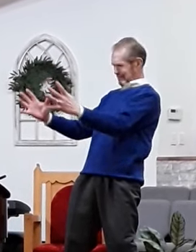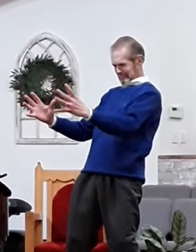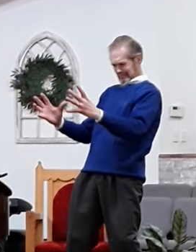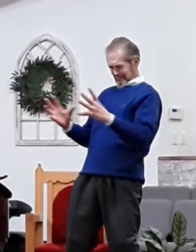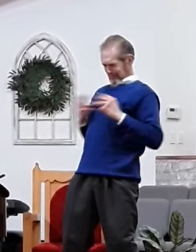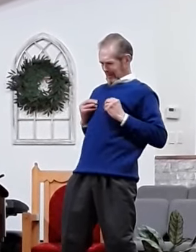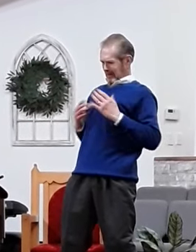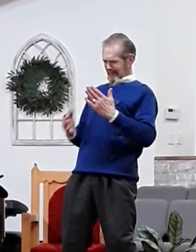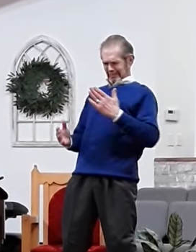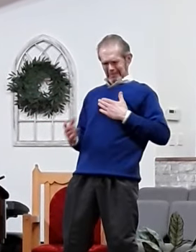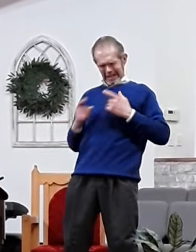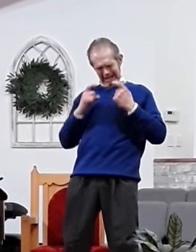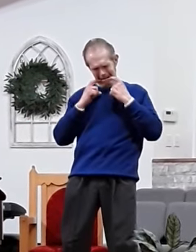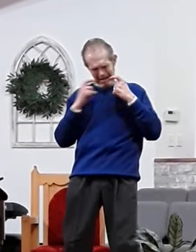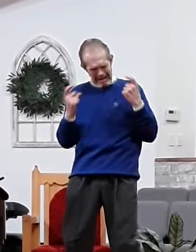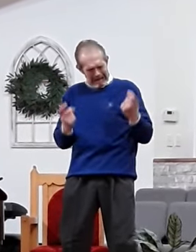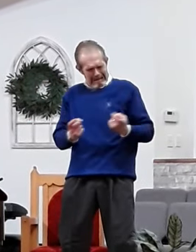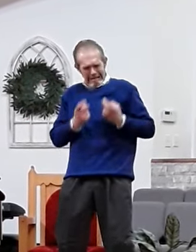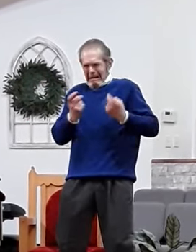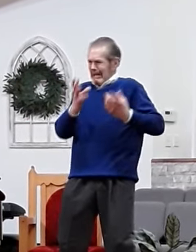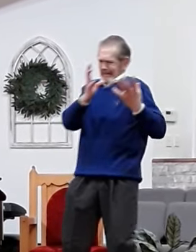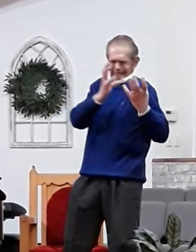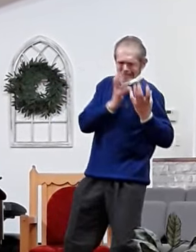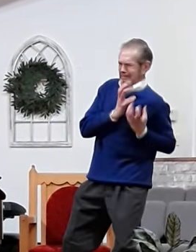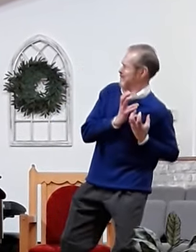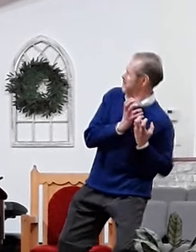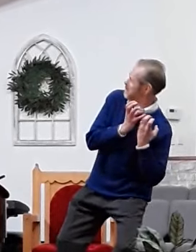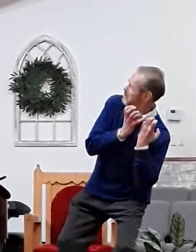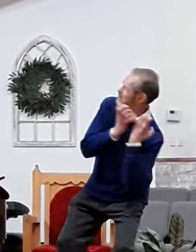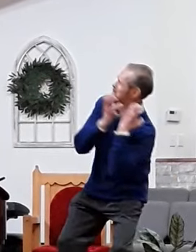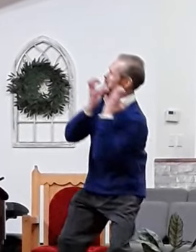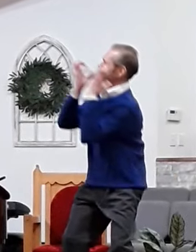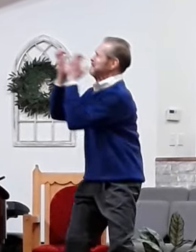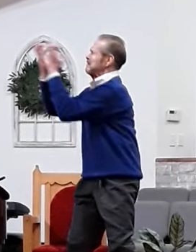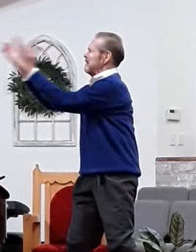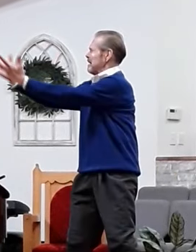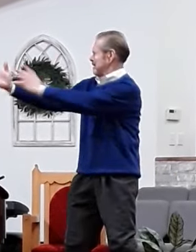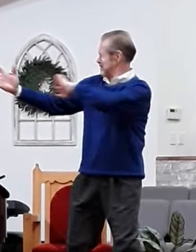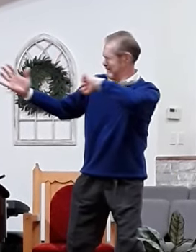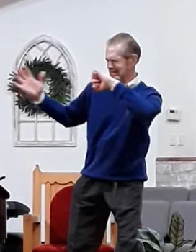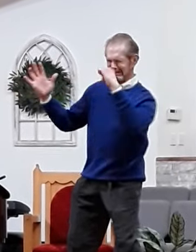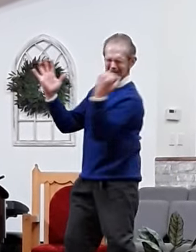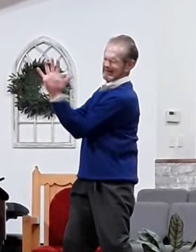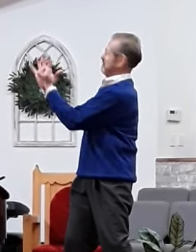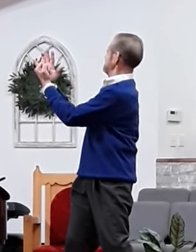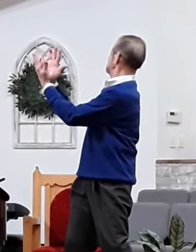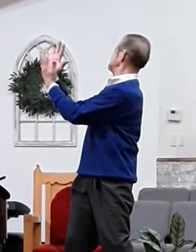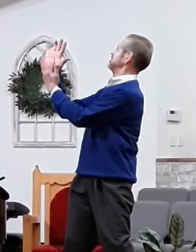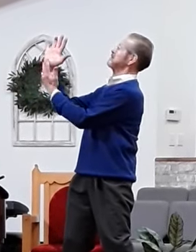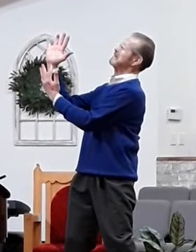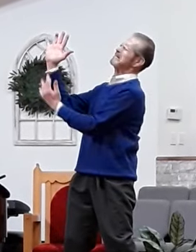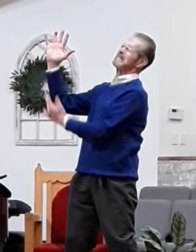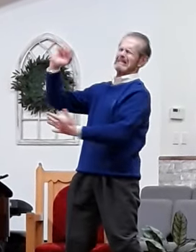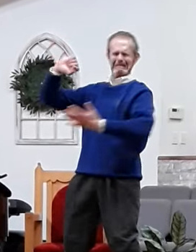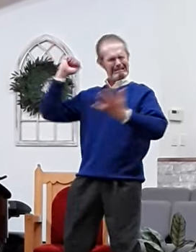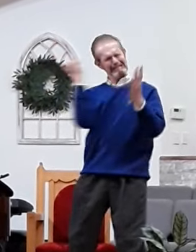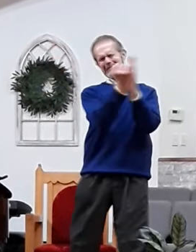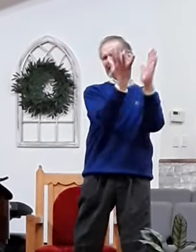burden gladly buried, He bled and died